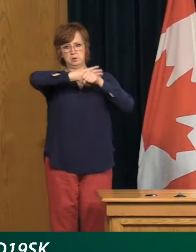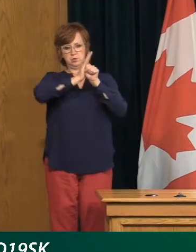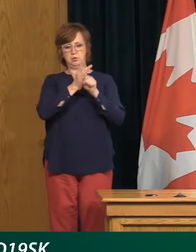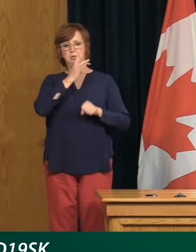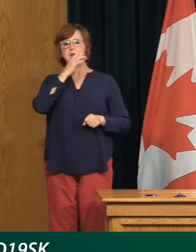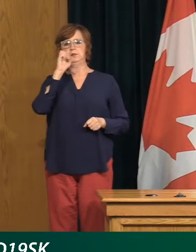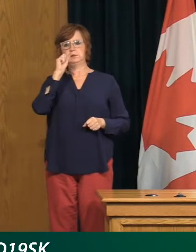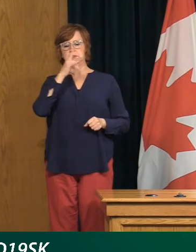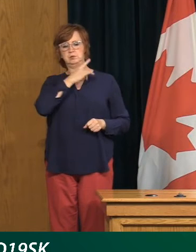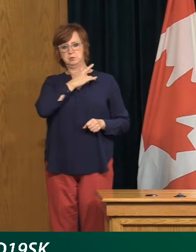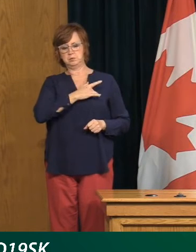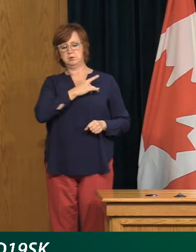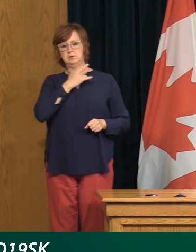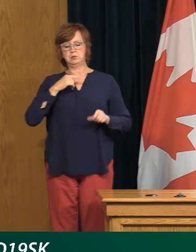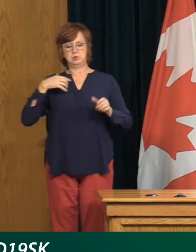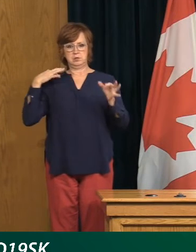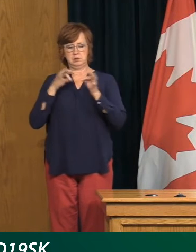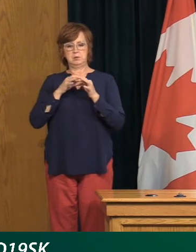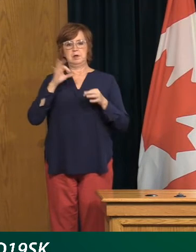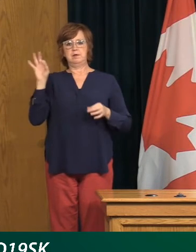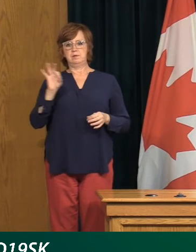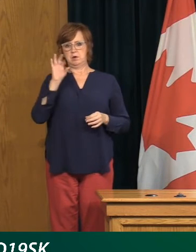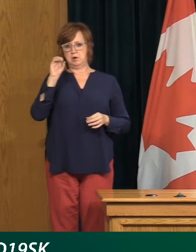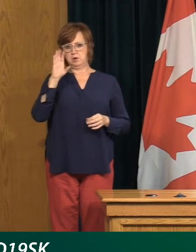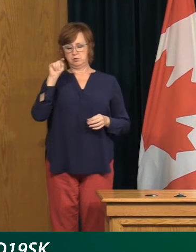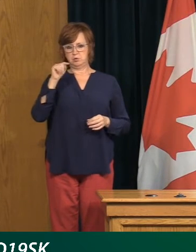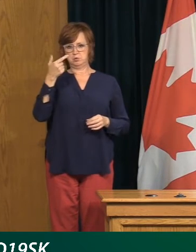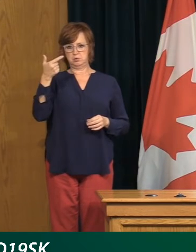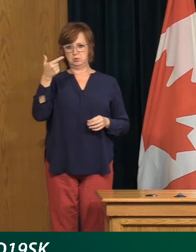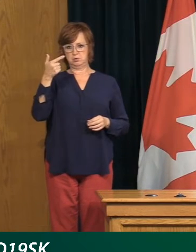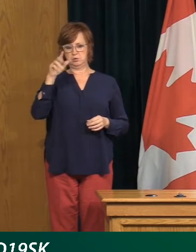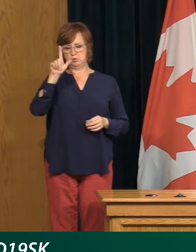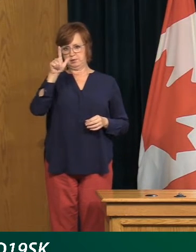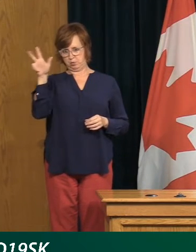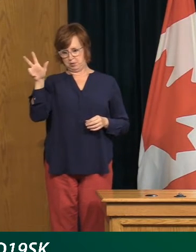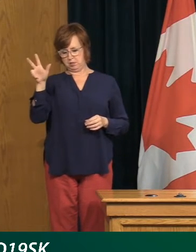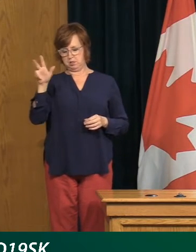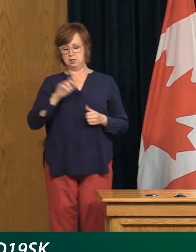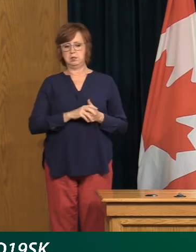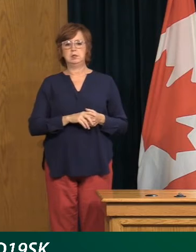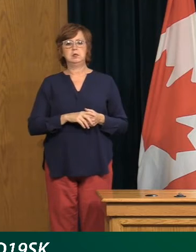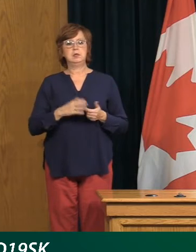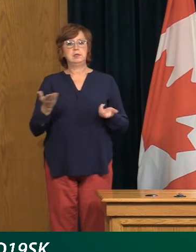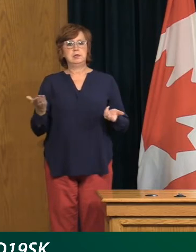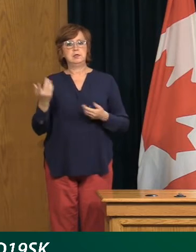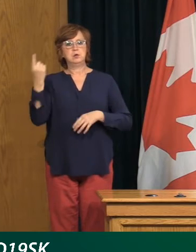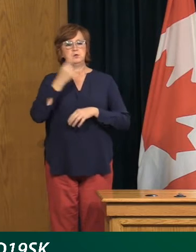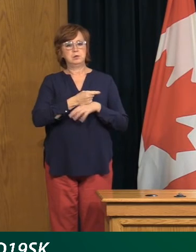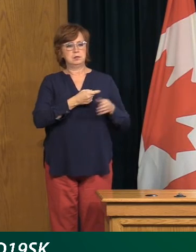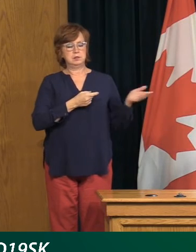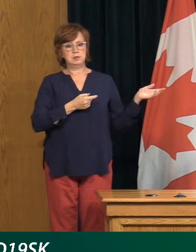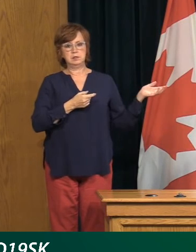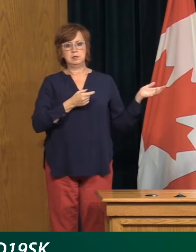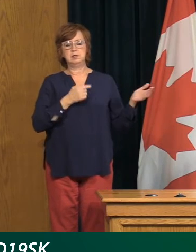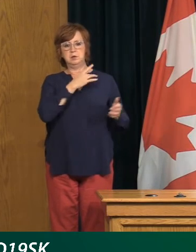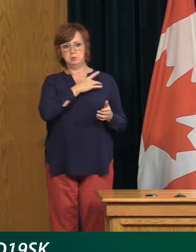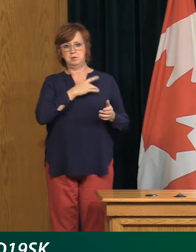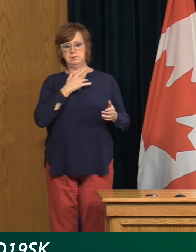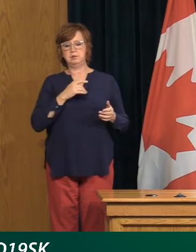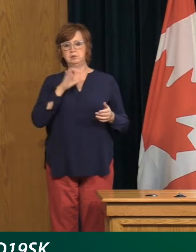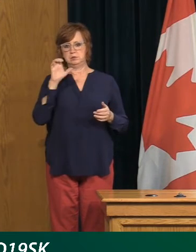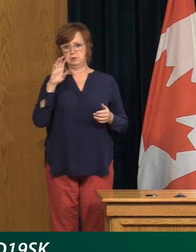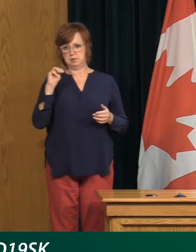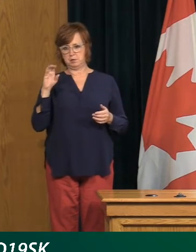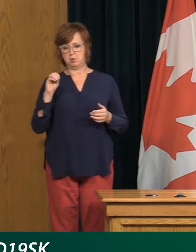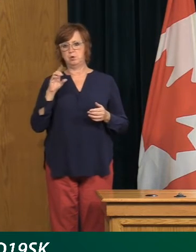Provincial Response Update for Friday, October 23rd. Joining us today is Provincial Chief Medical